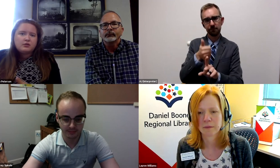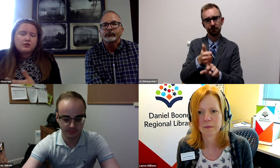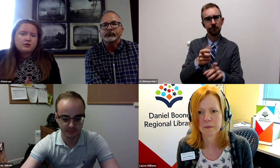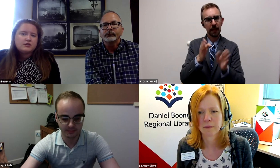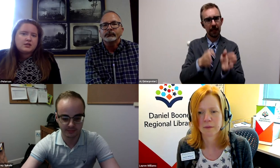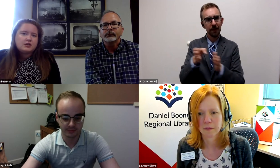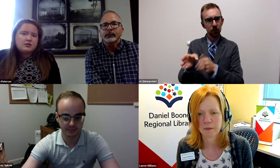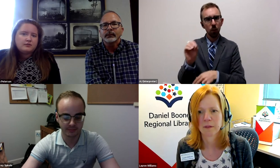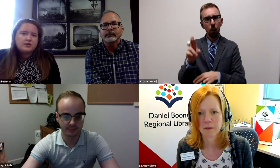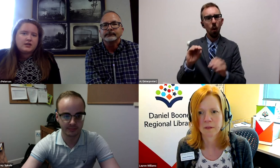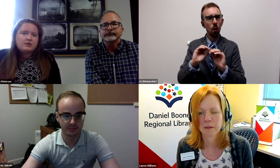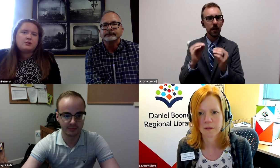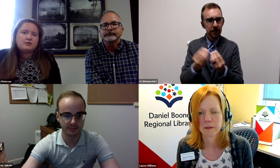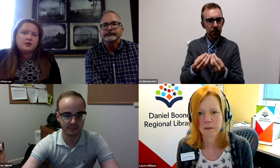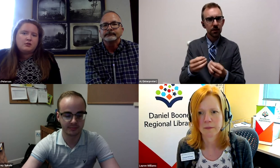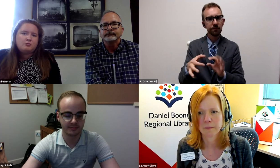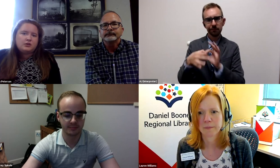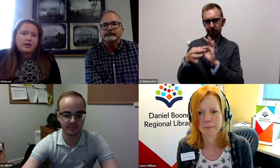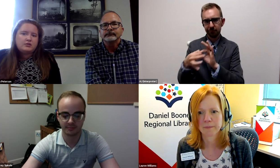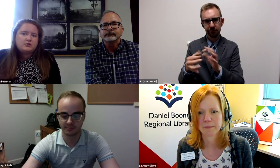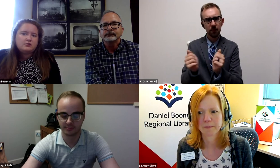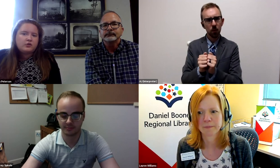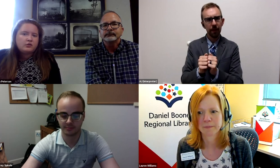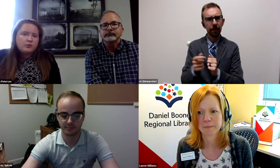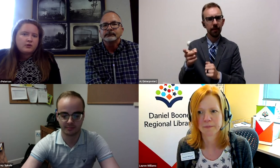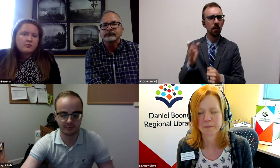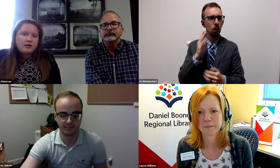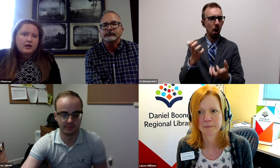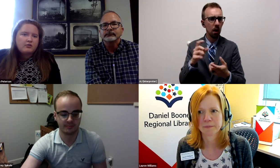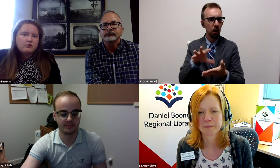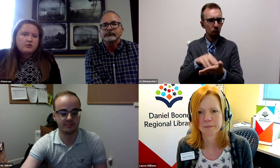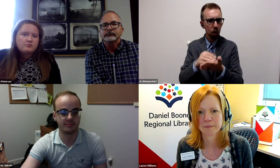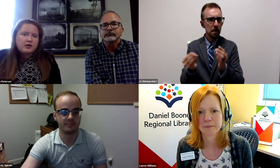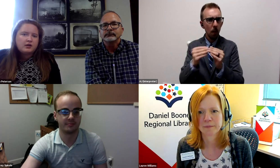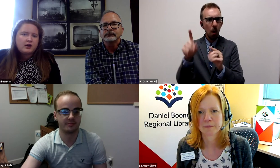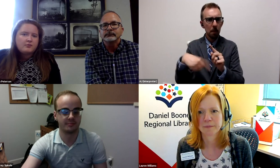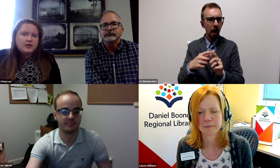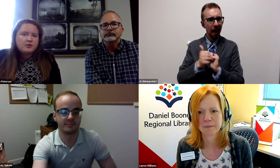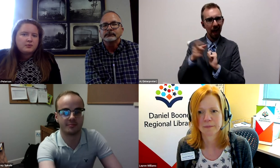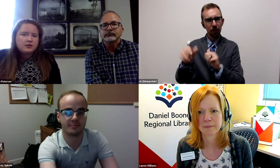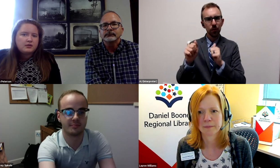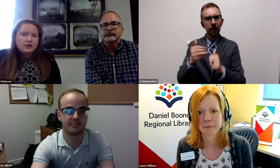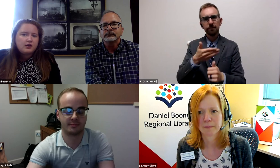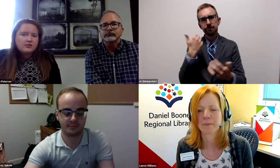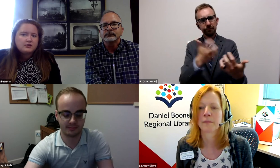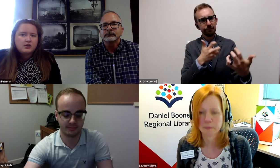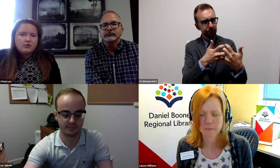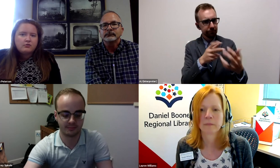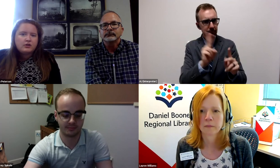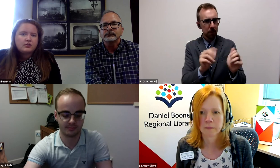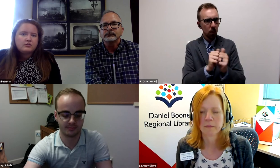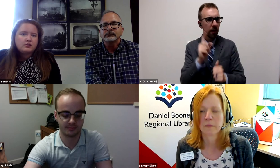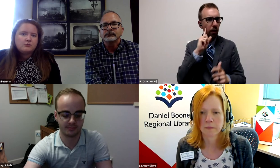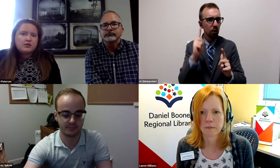or an organization you're affiliated with would like to learn more about how you can better accommodate people with hearing loss